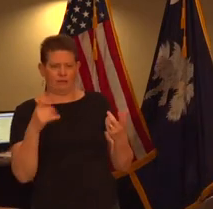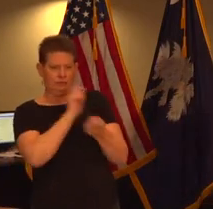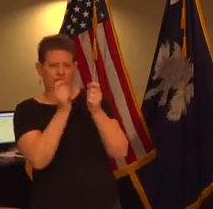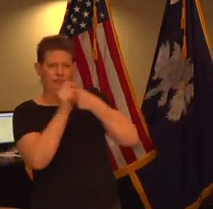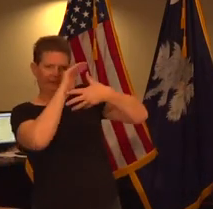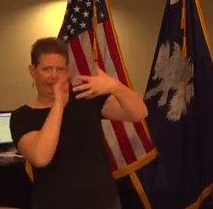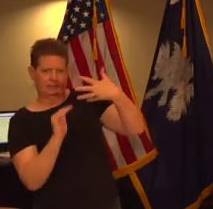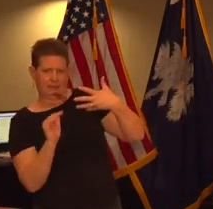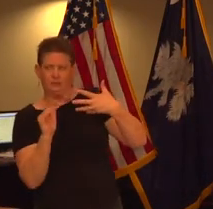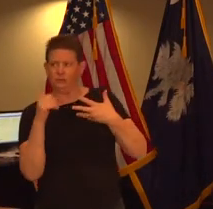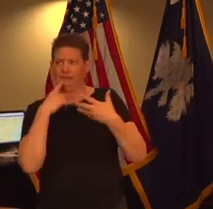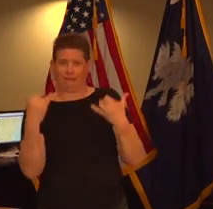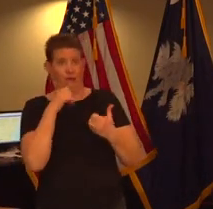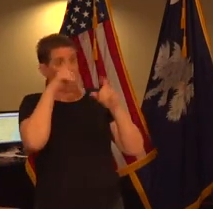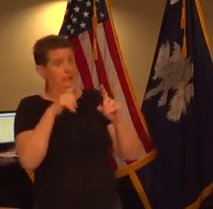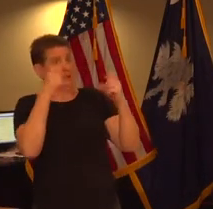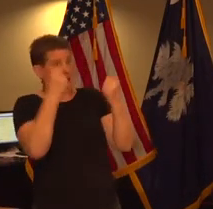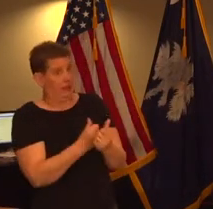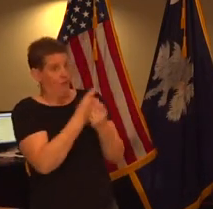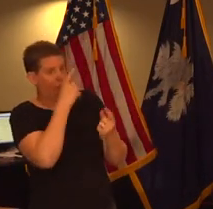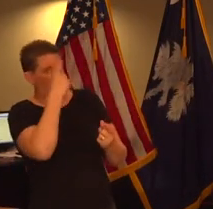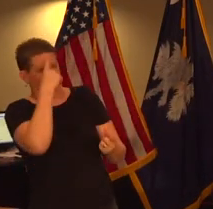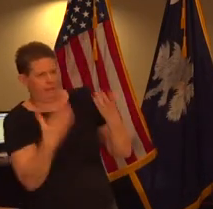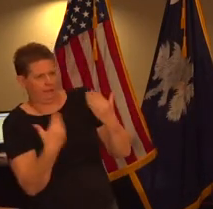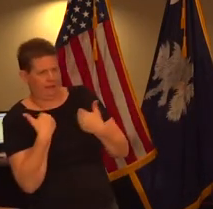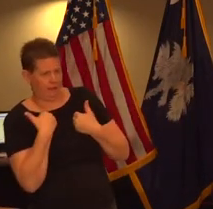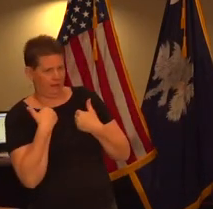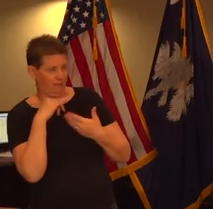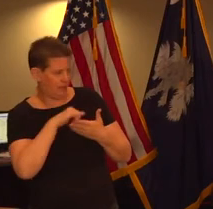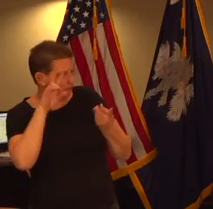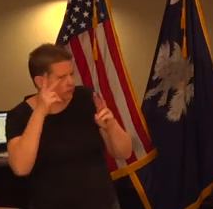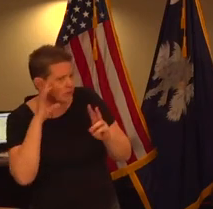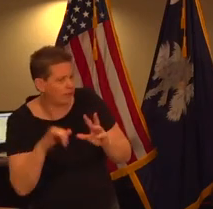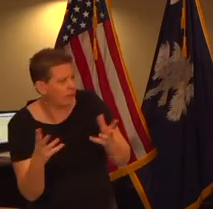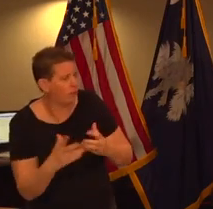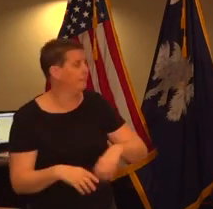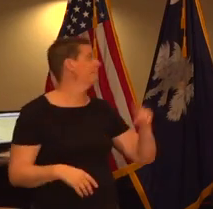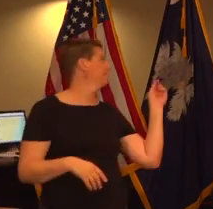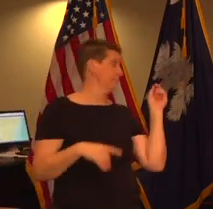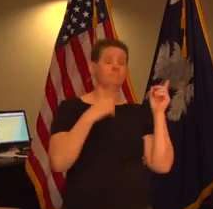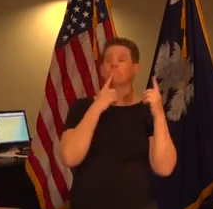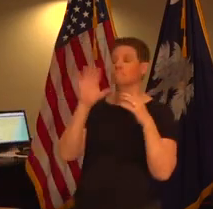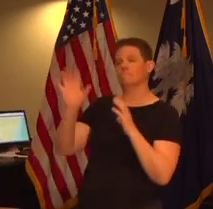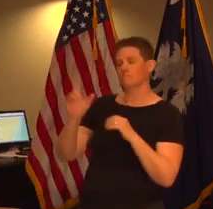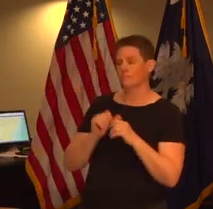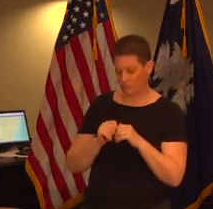say that we're not necessarily testing everyone who looks like they have the symptoms or did i hear that incorrectly well no we're currently